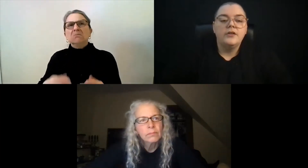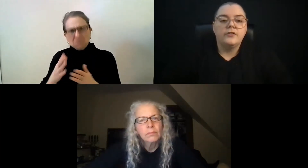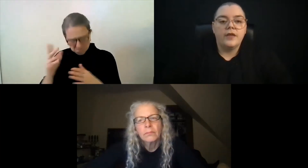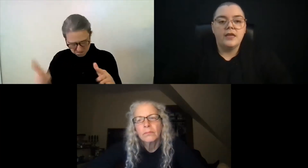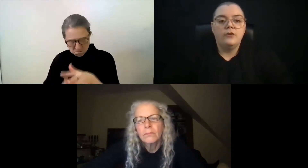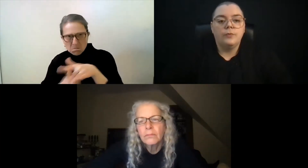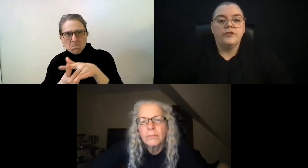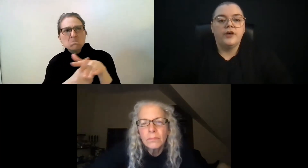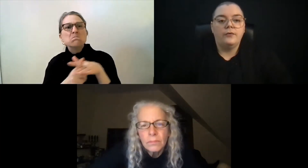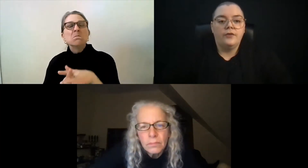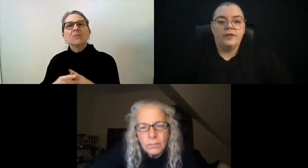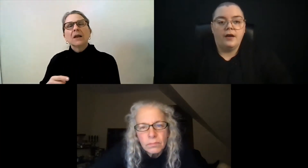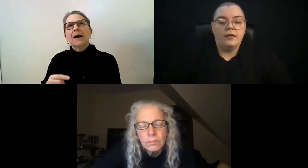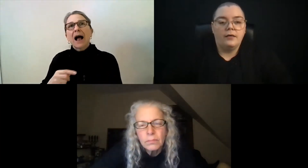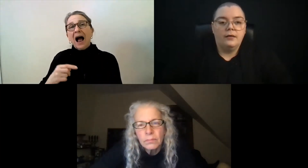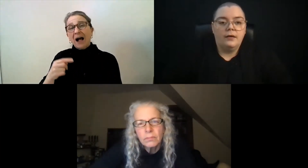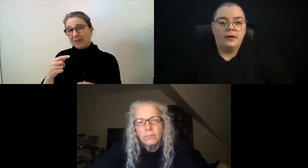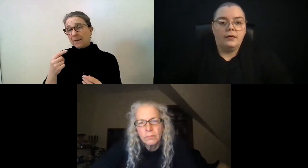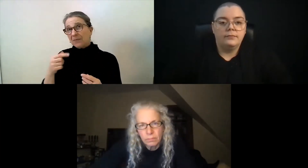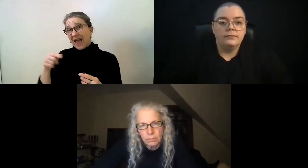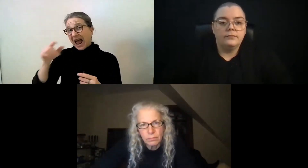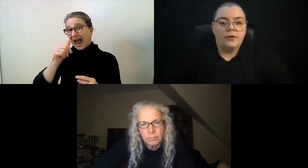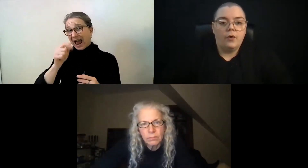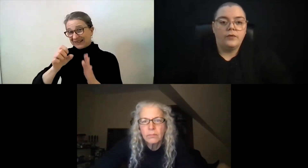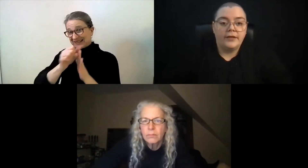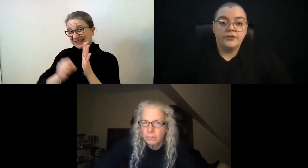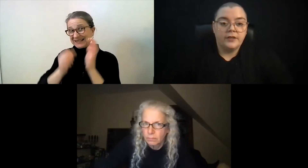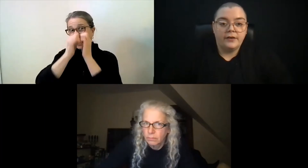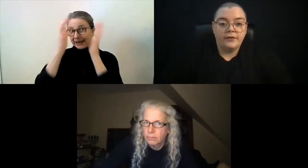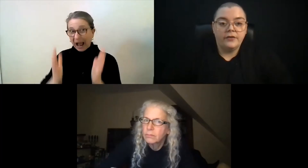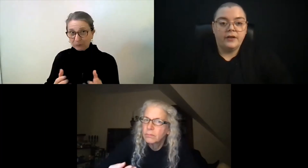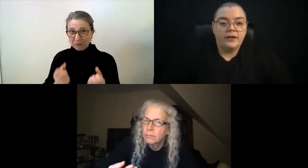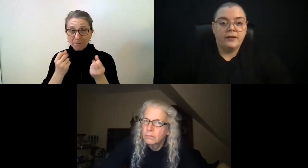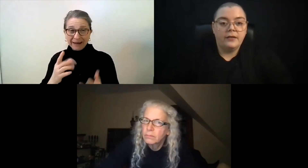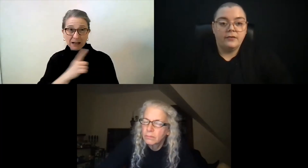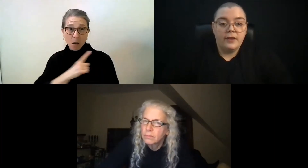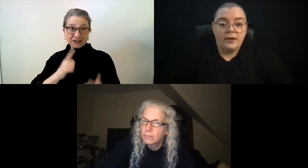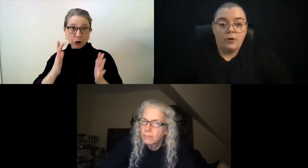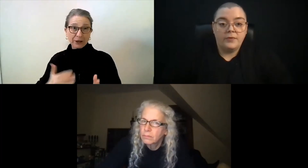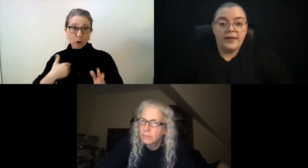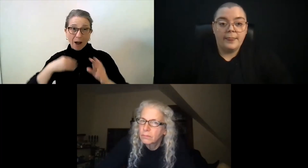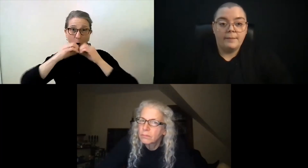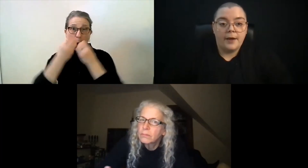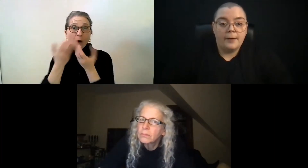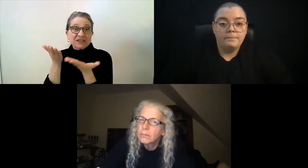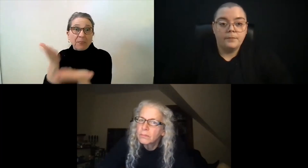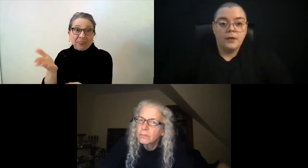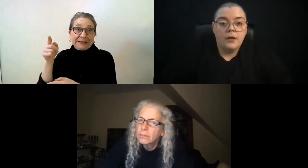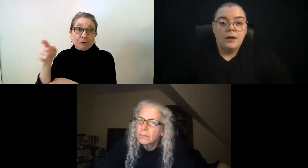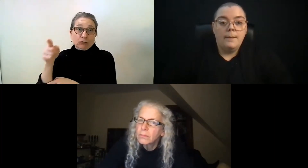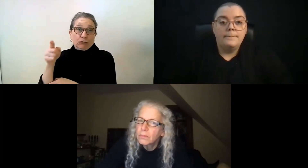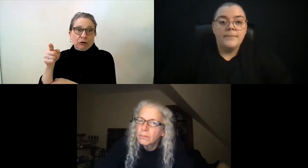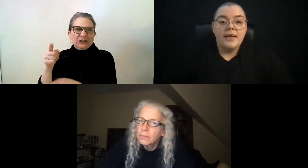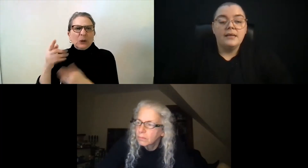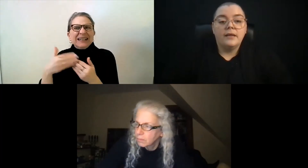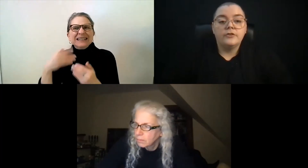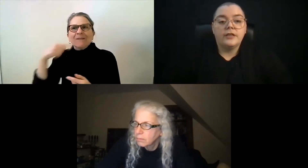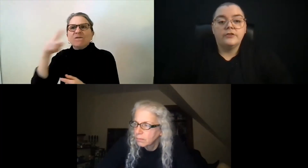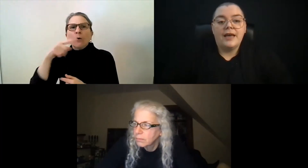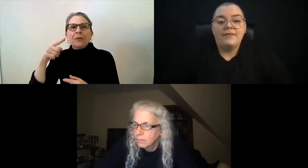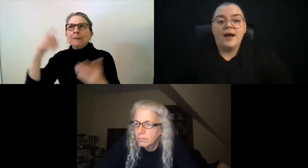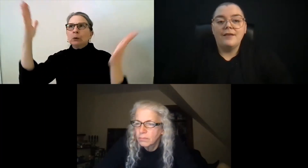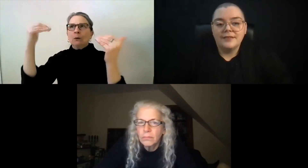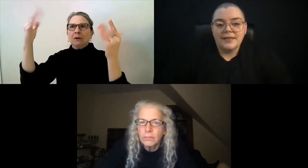So they each reach out to their own legislators and hope to get them there. Many